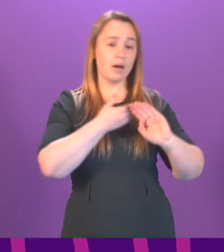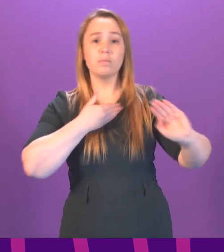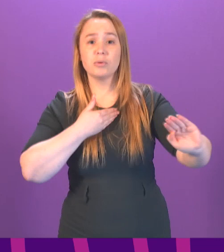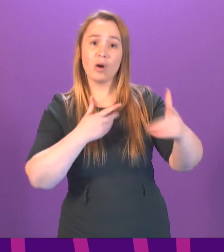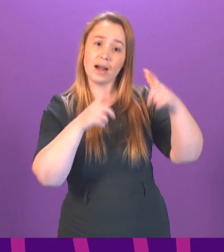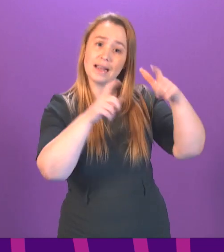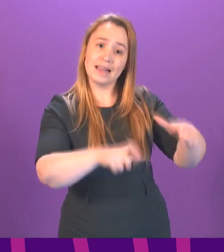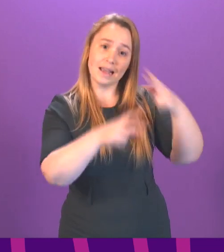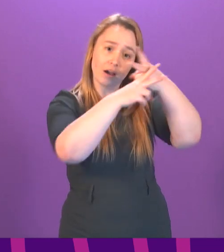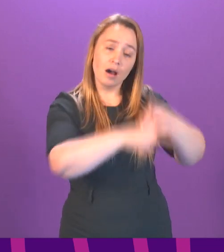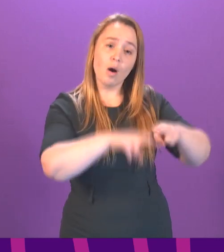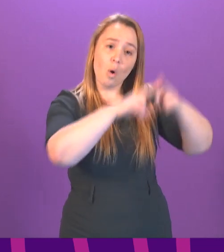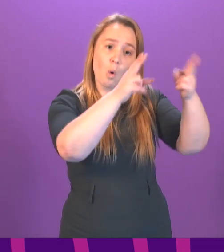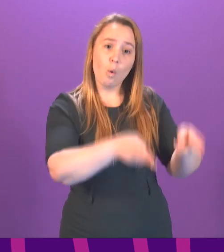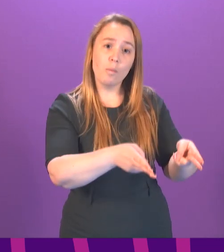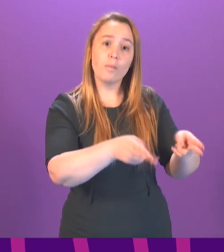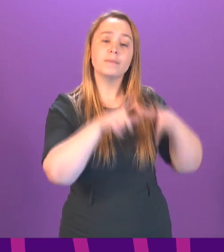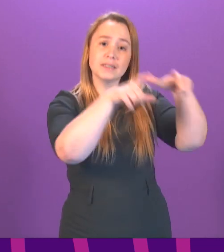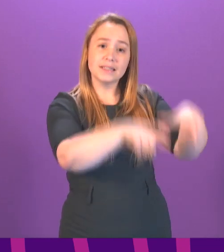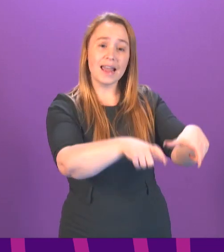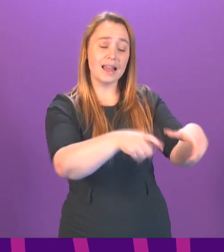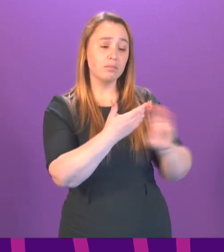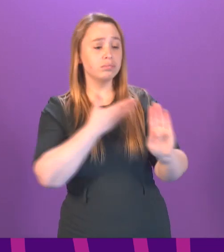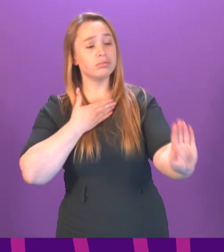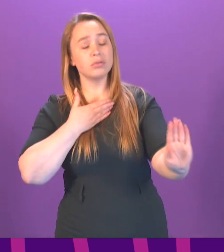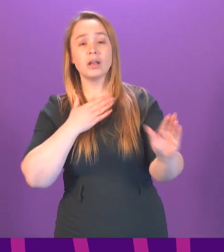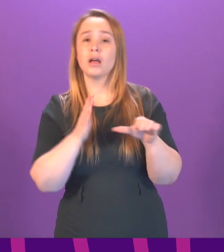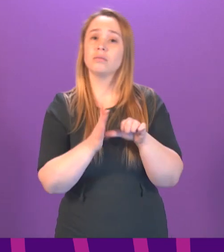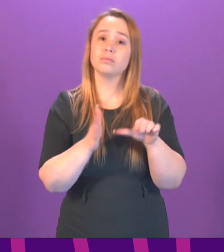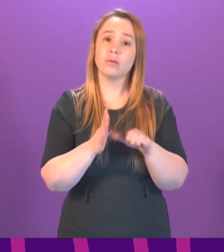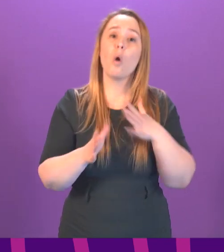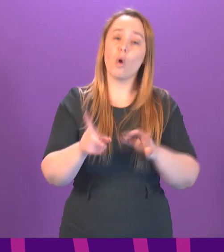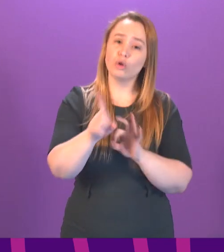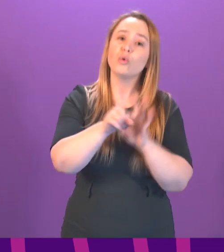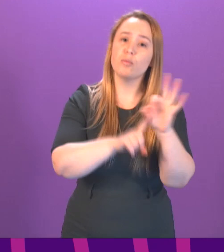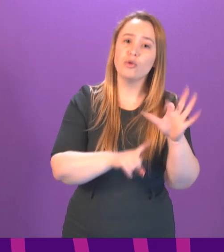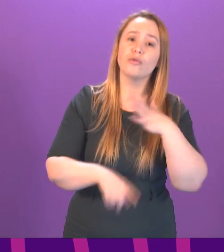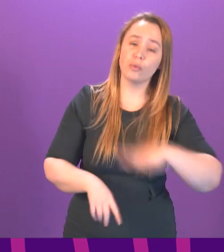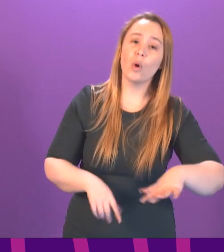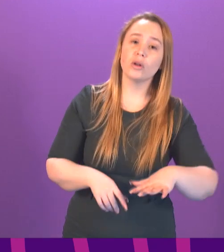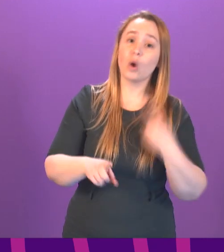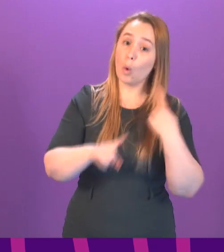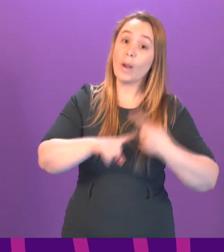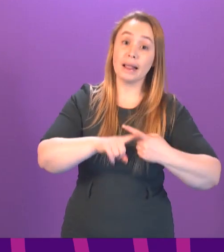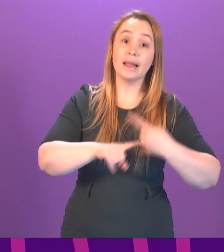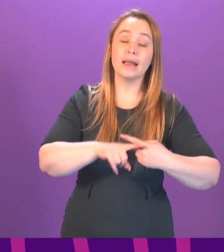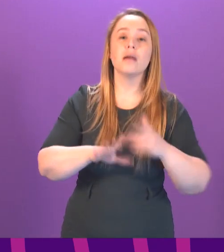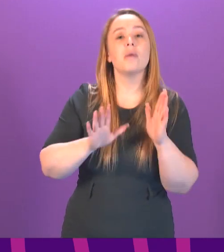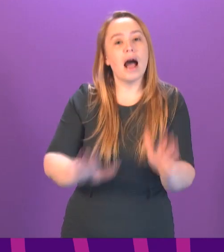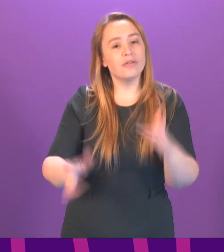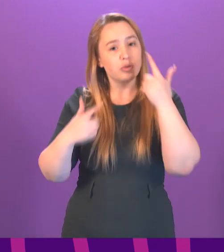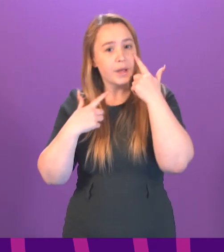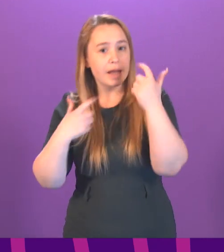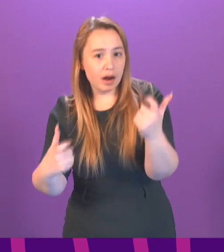residents in care homes. We want to get to a much better position as quickly as possible. But we must do that carefully.